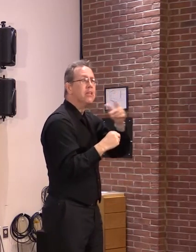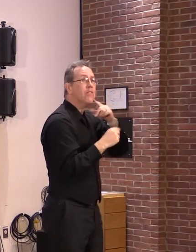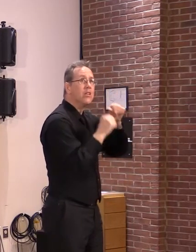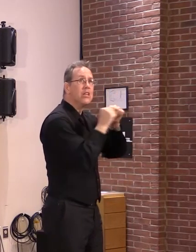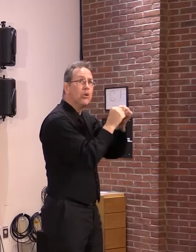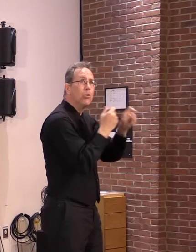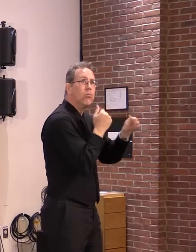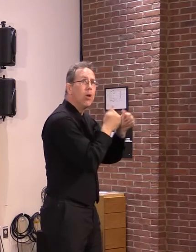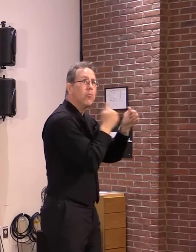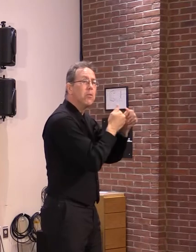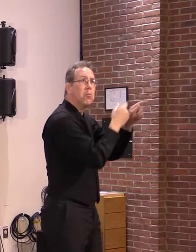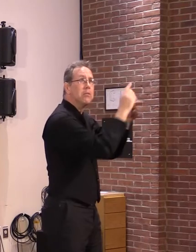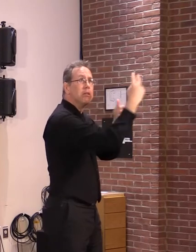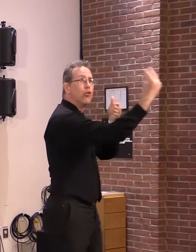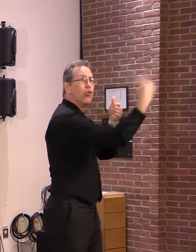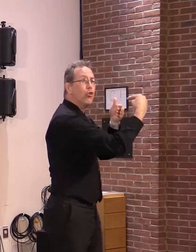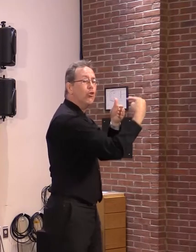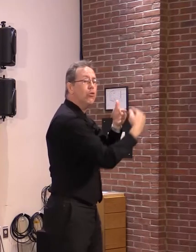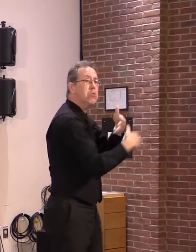that we adhere to.